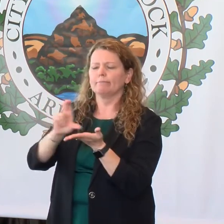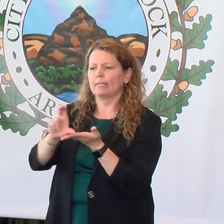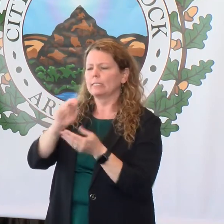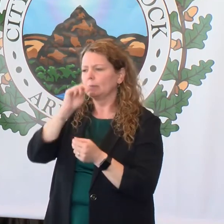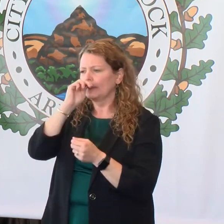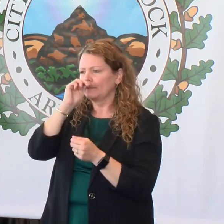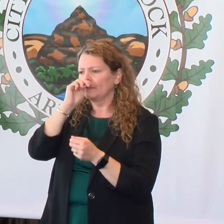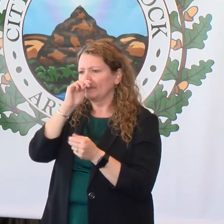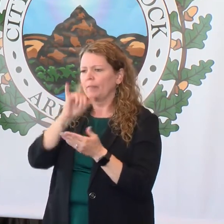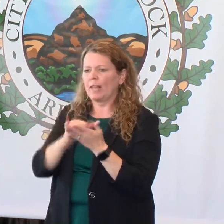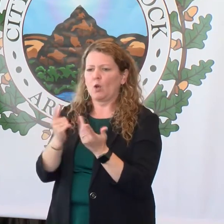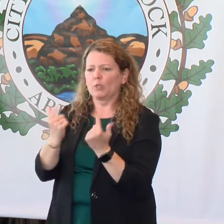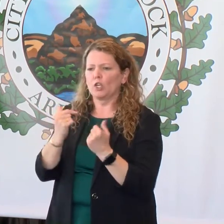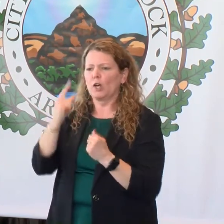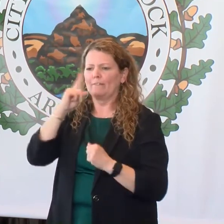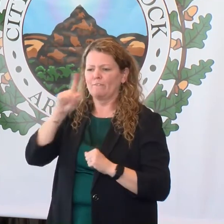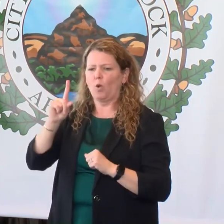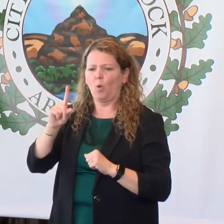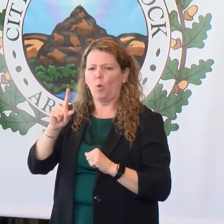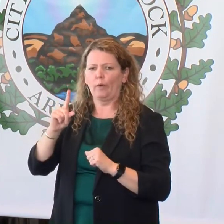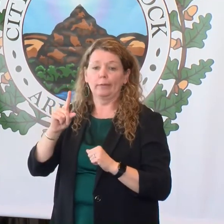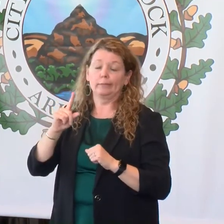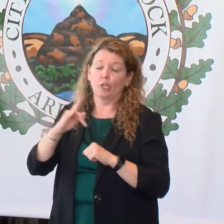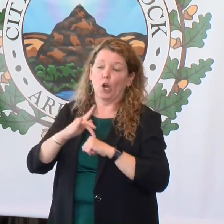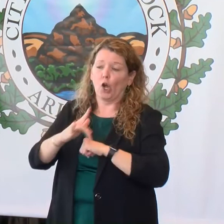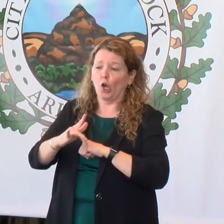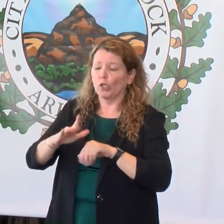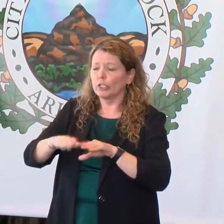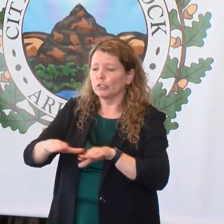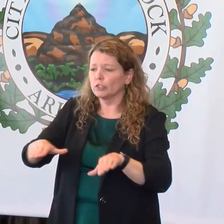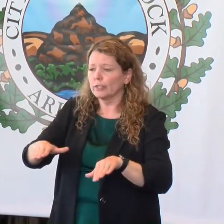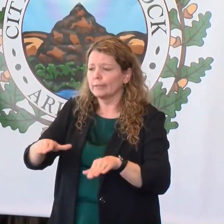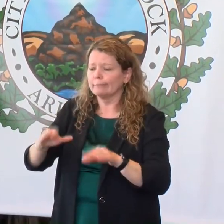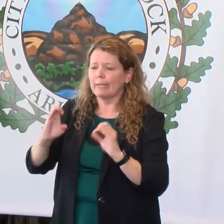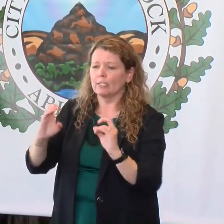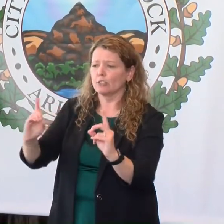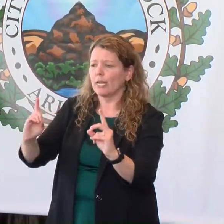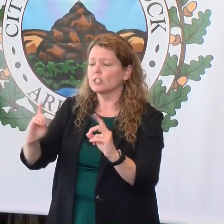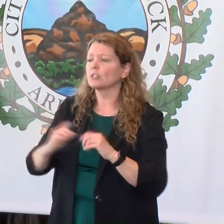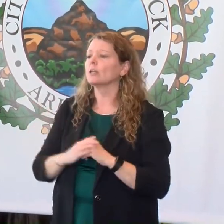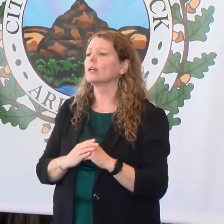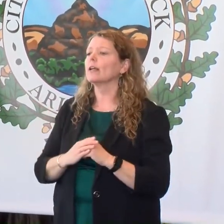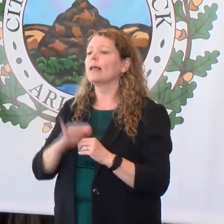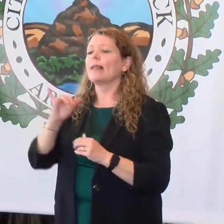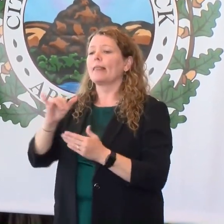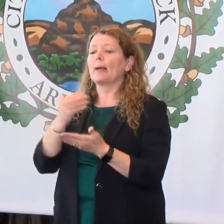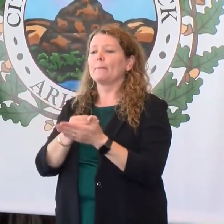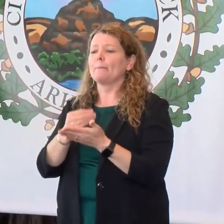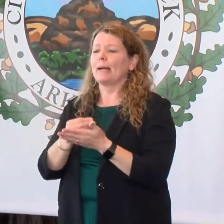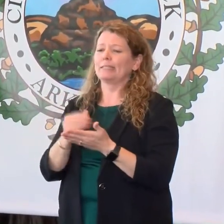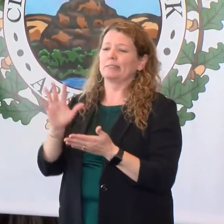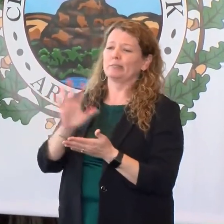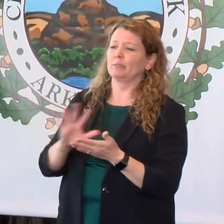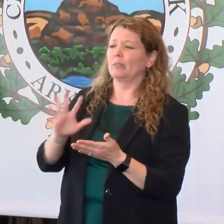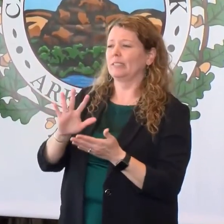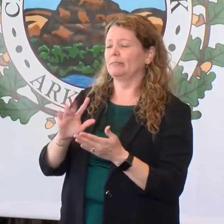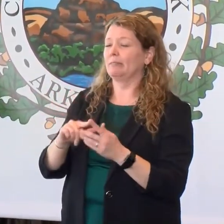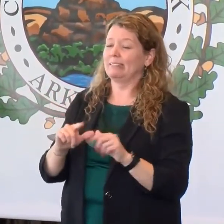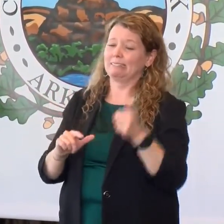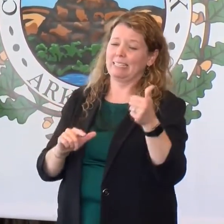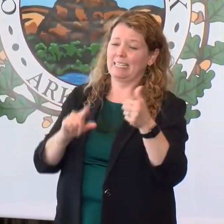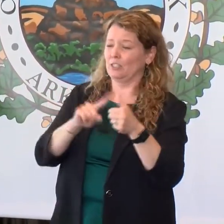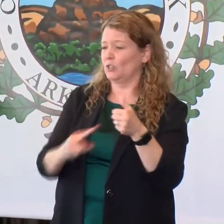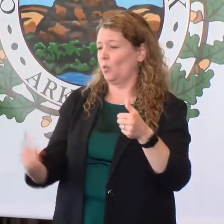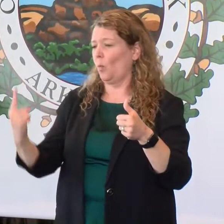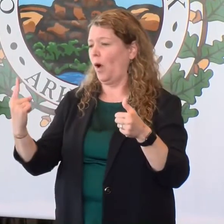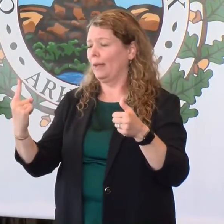that early childhood education has. Conservative estimates of the return on investment are about ten to one. That for every